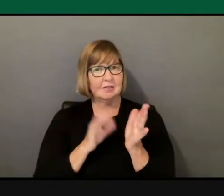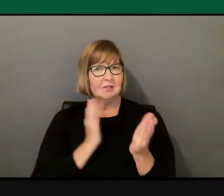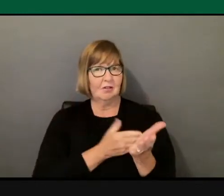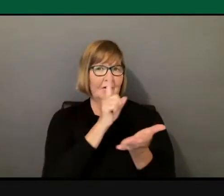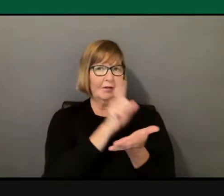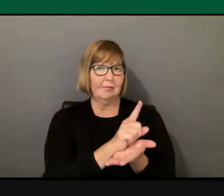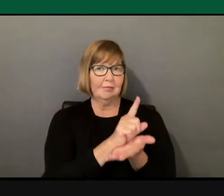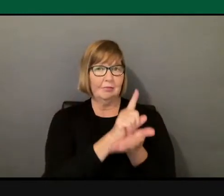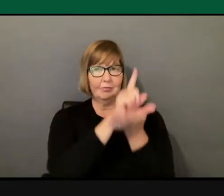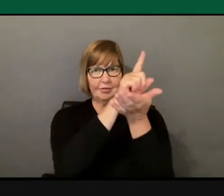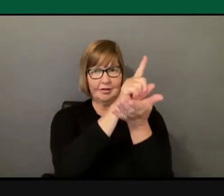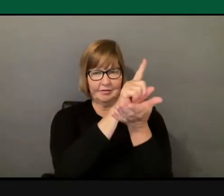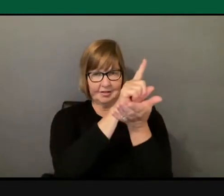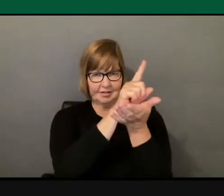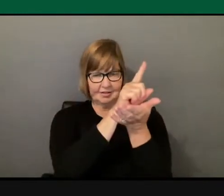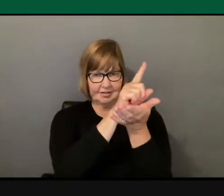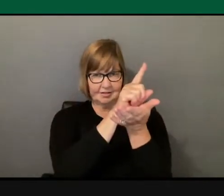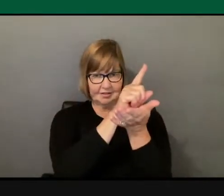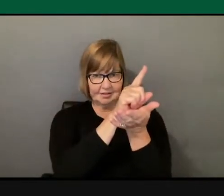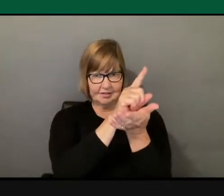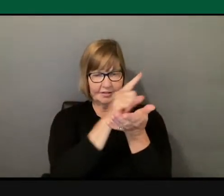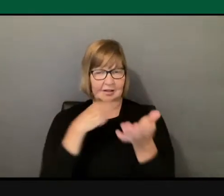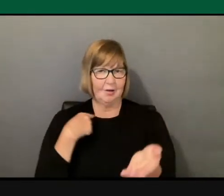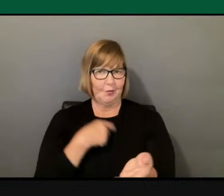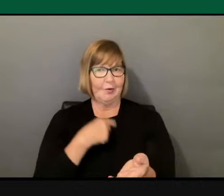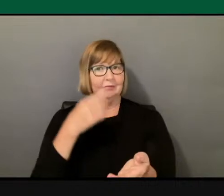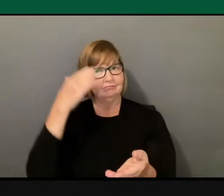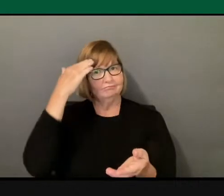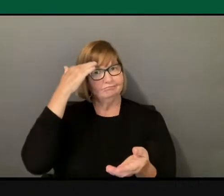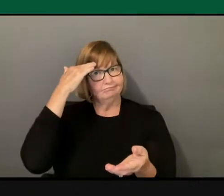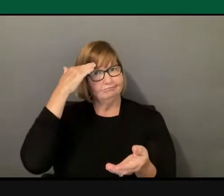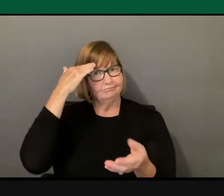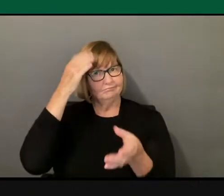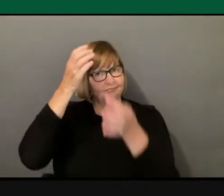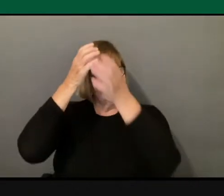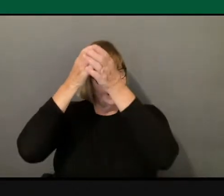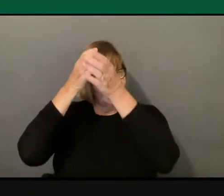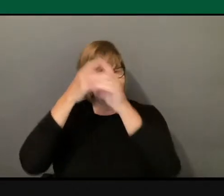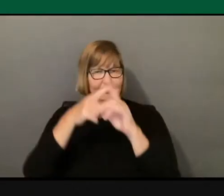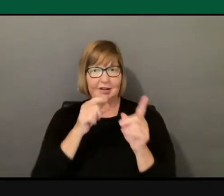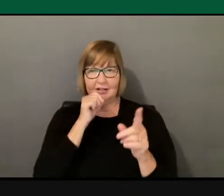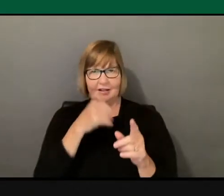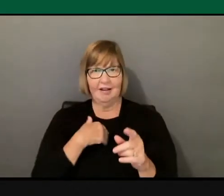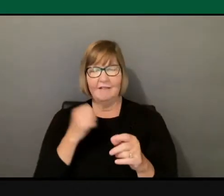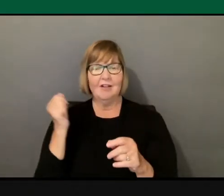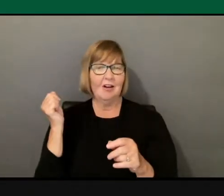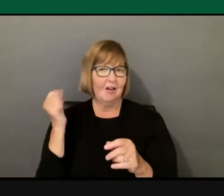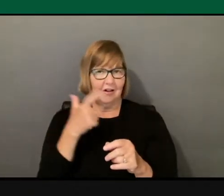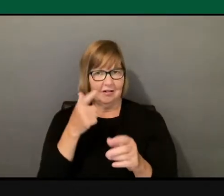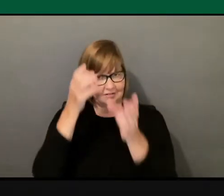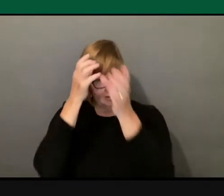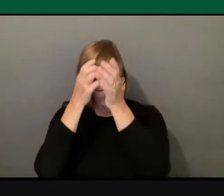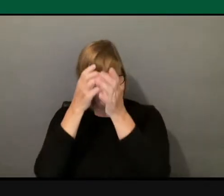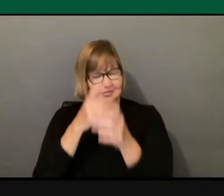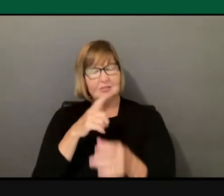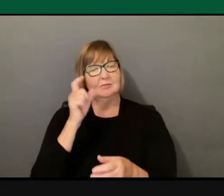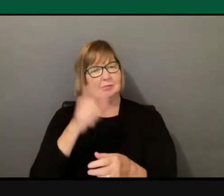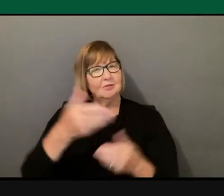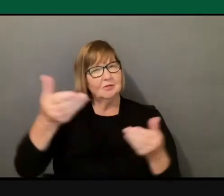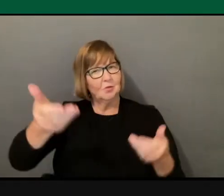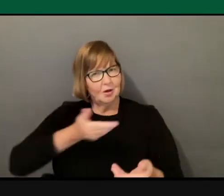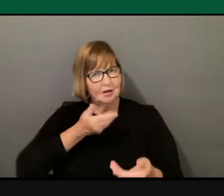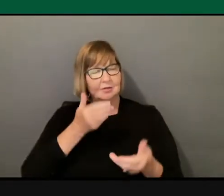we see ourselves as the holders of knowledge. But we do not hold all the knowledge, right? Welcome the knowledge that our students bring into our classrooms